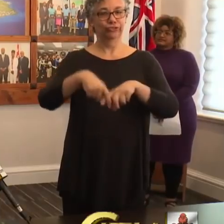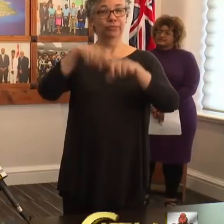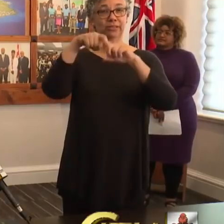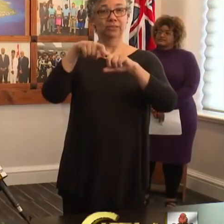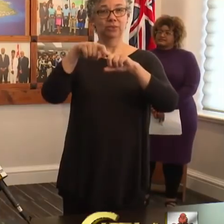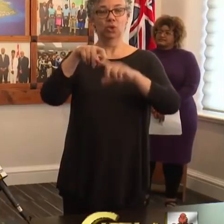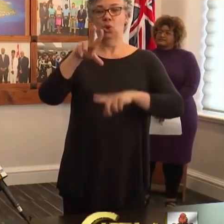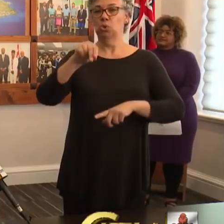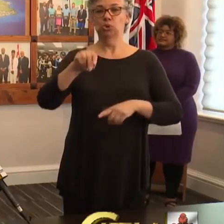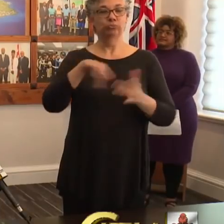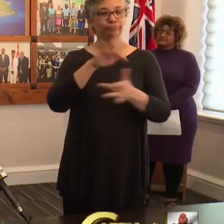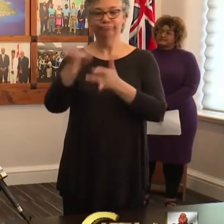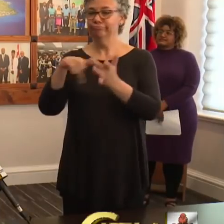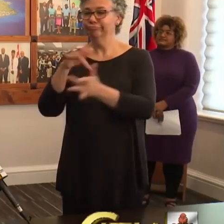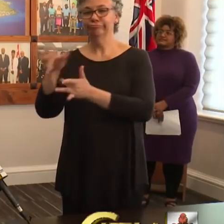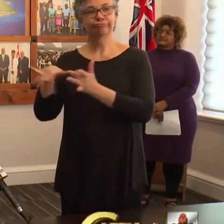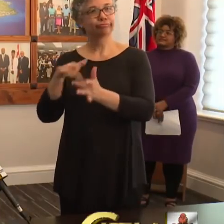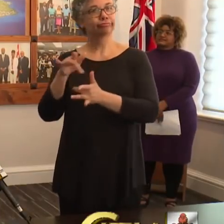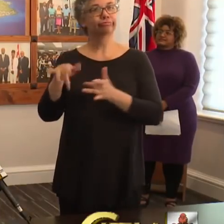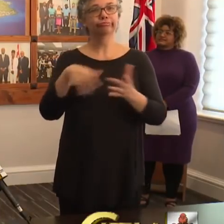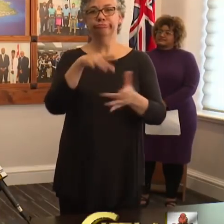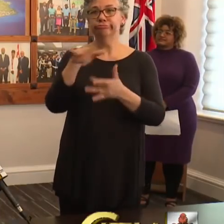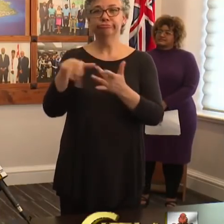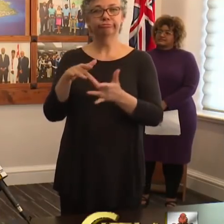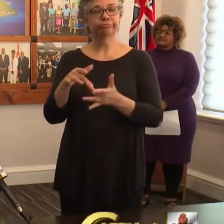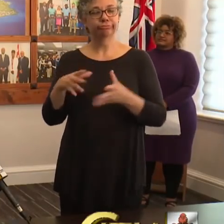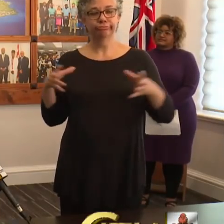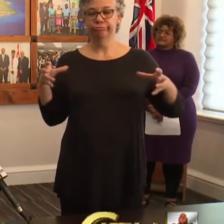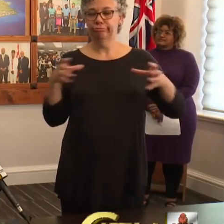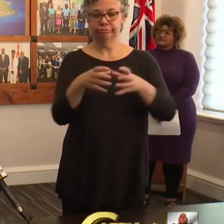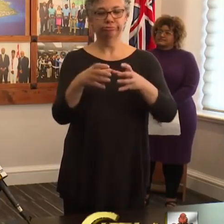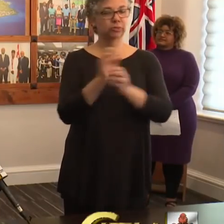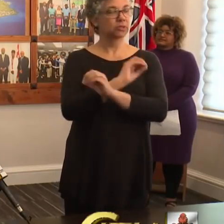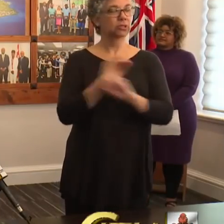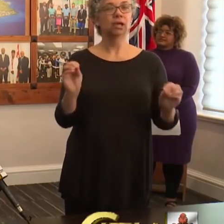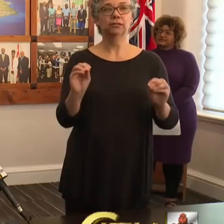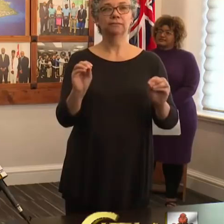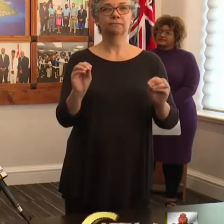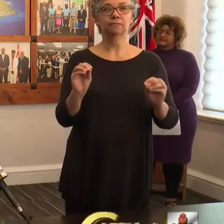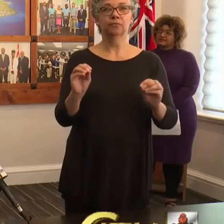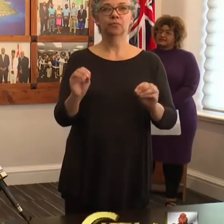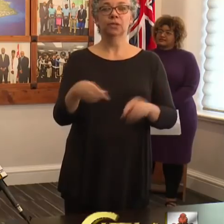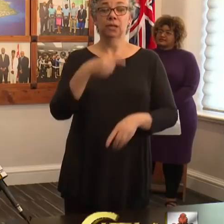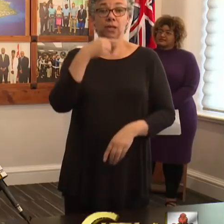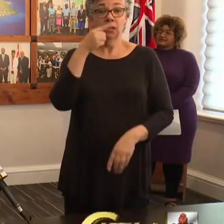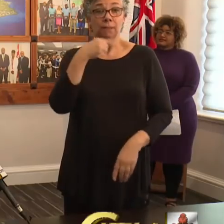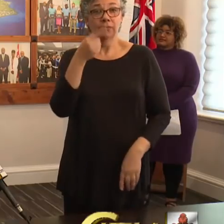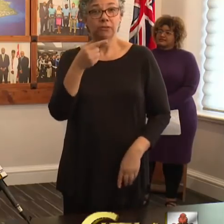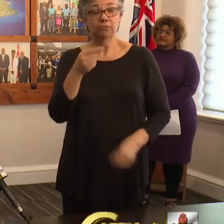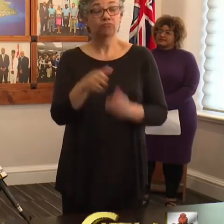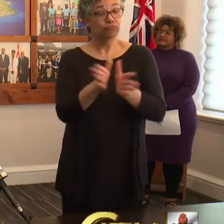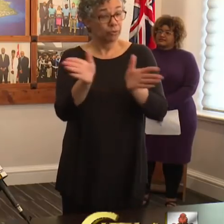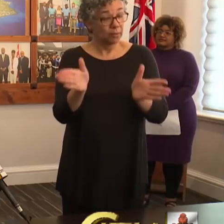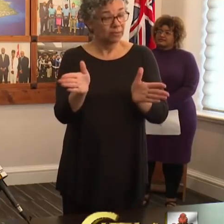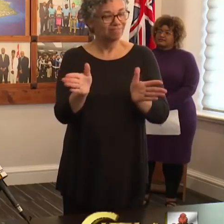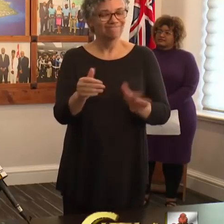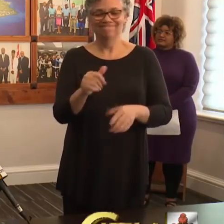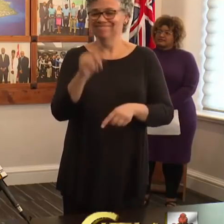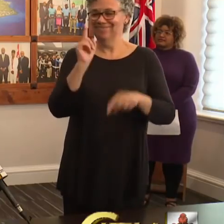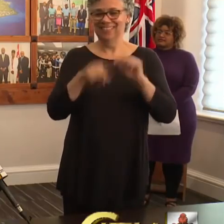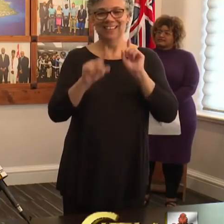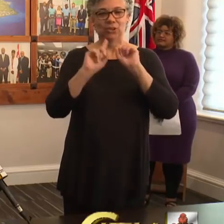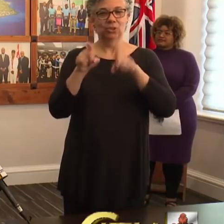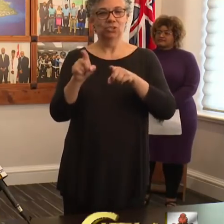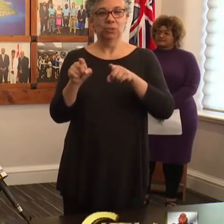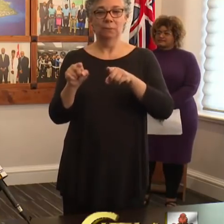social gatherings whatsoever. The general public are not permitted in areas designated as quarantine